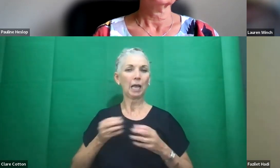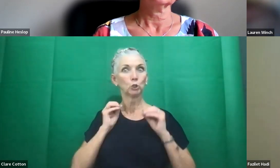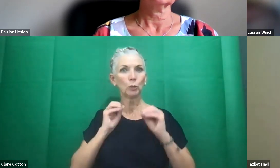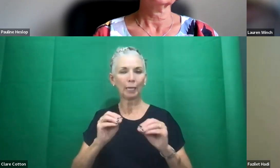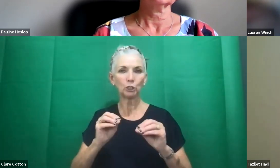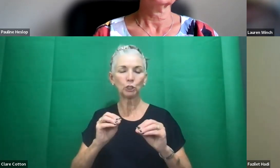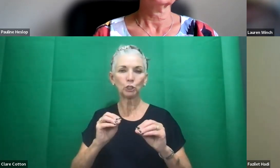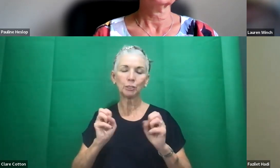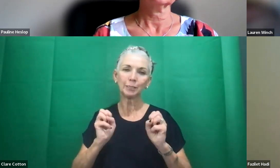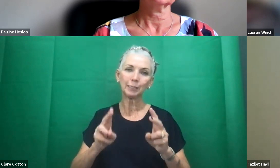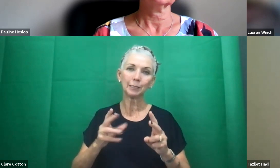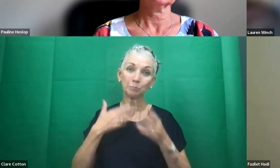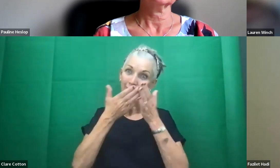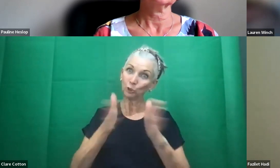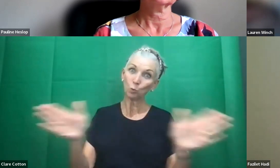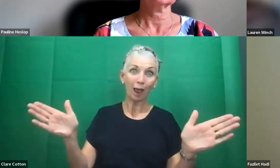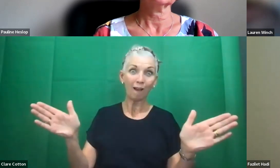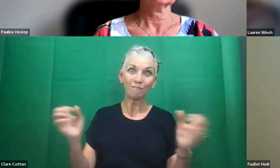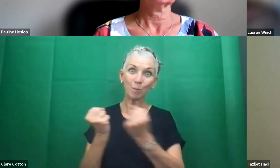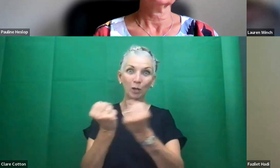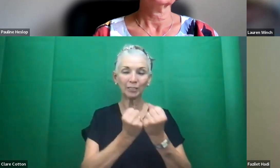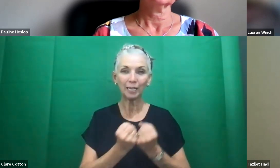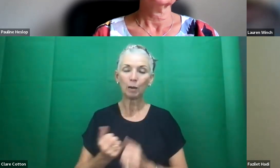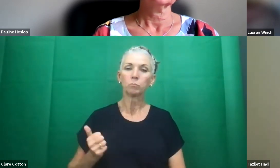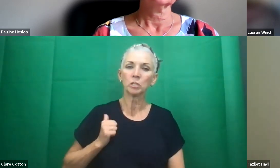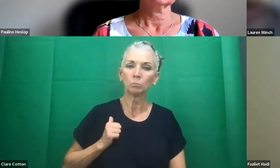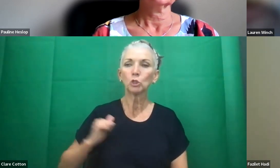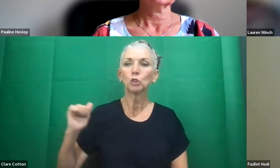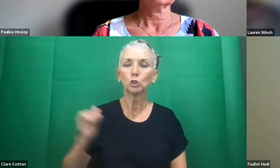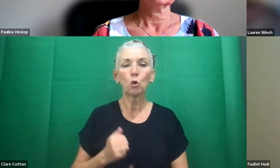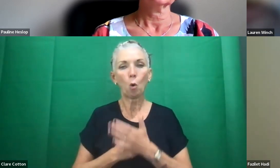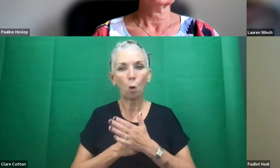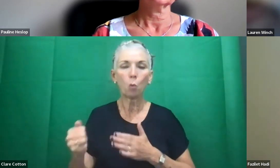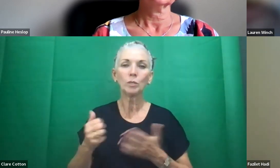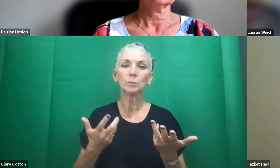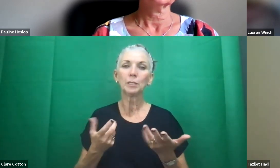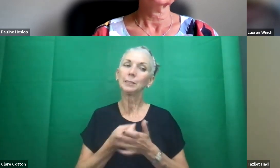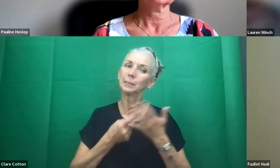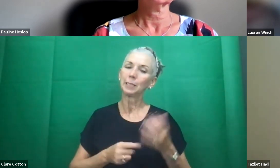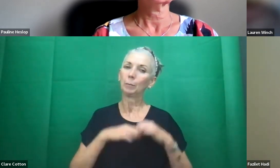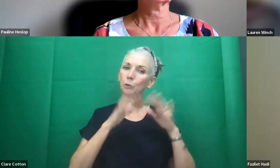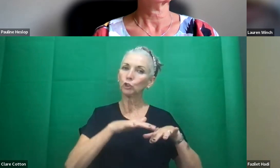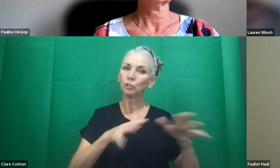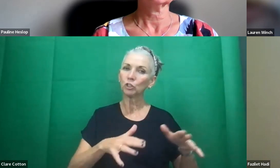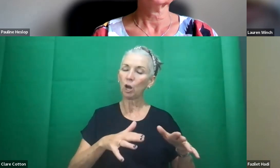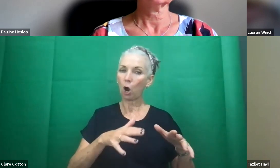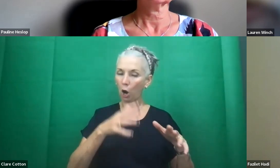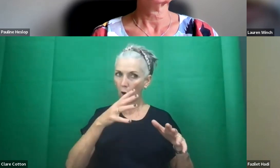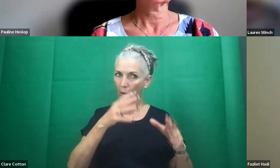everyone. Presumption should always be that disabled children are educated in the mainstream. There might, there might be